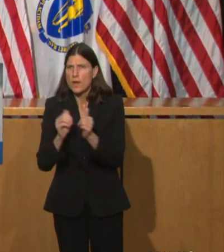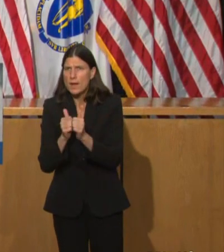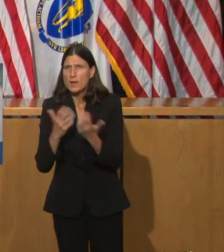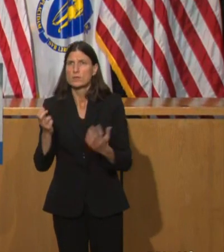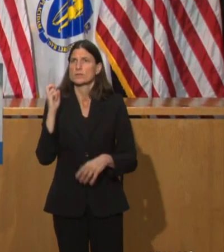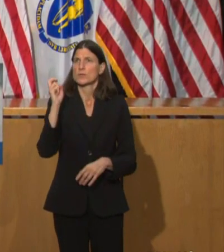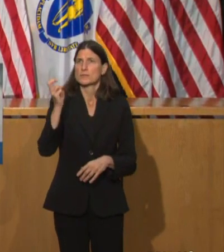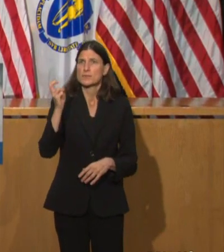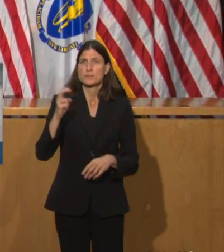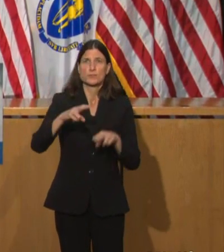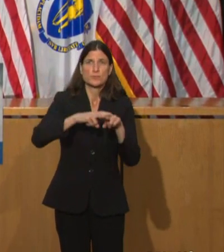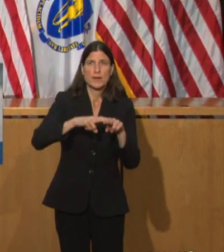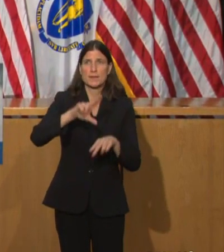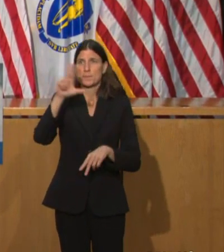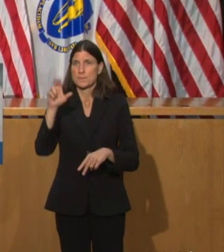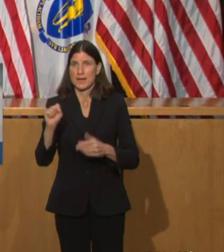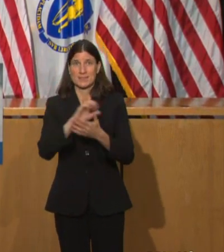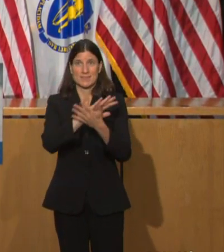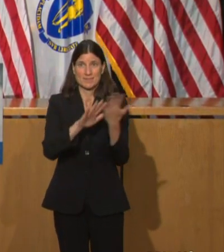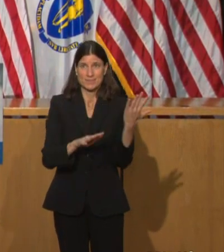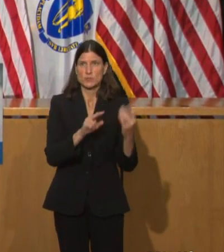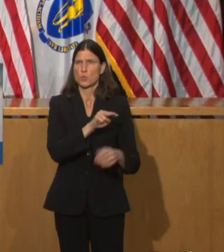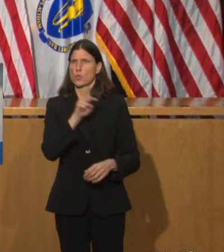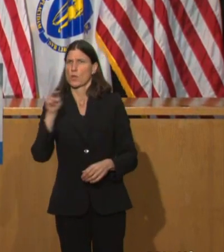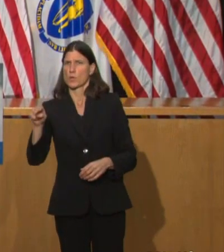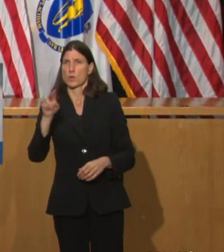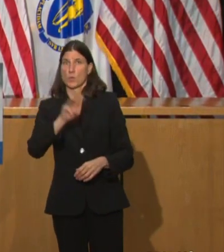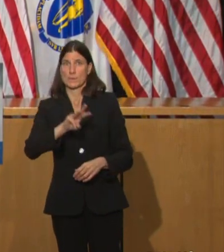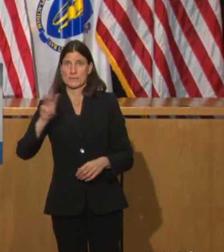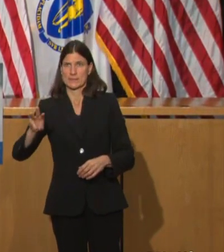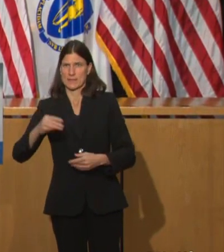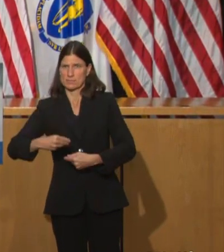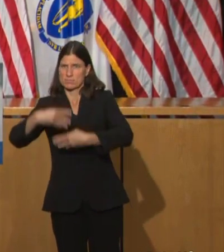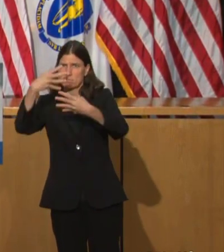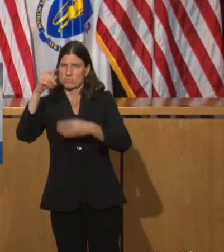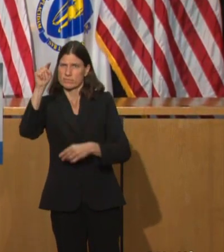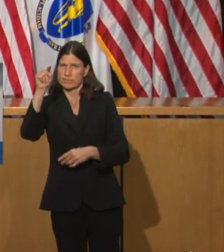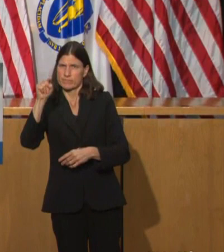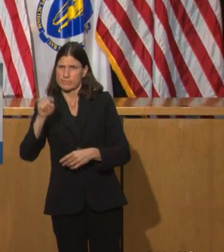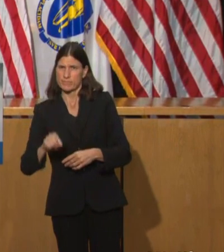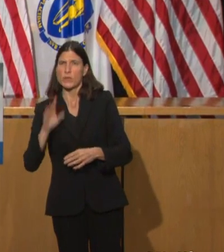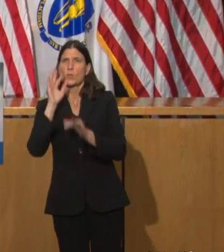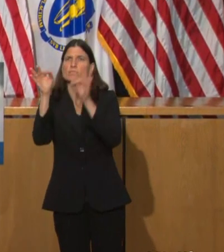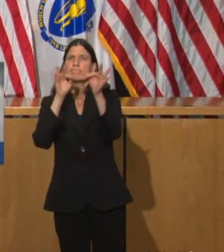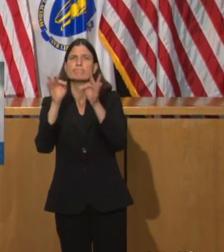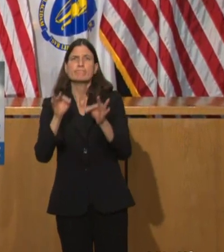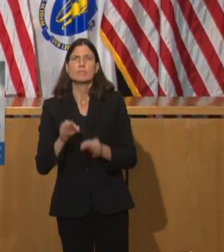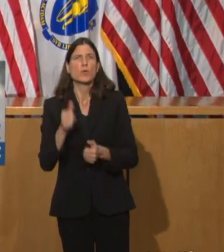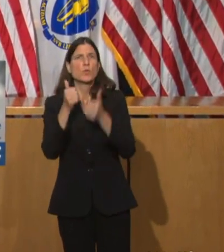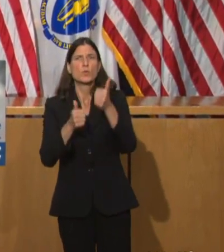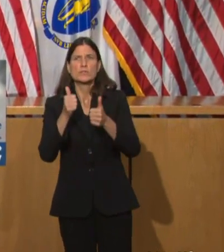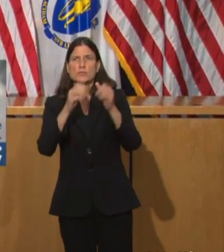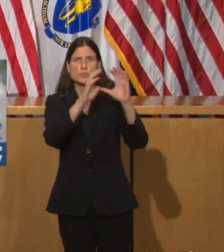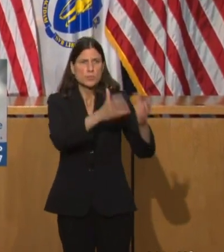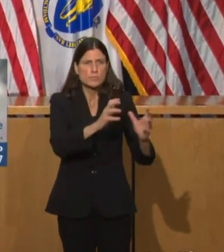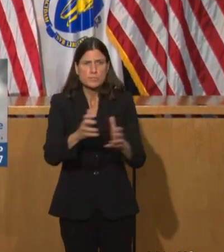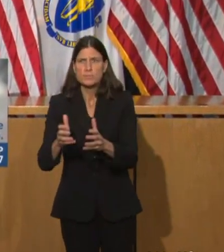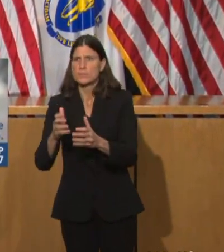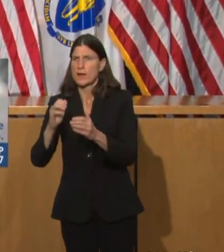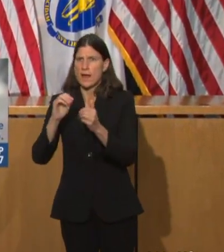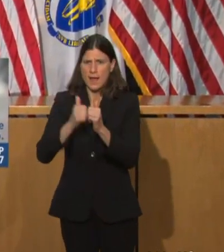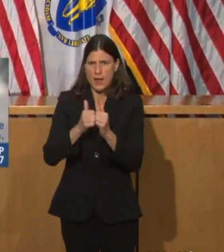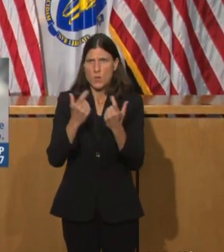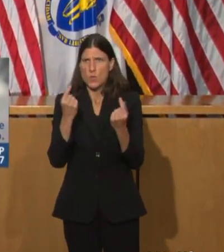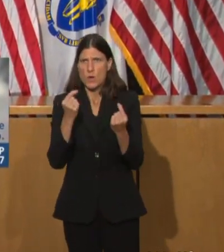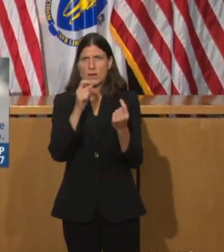12, which each camp allowed multiple groups of 12 campers. The full details for child care and camps are available